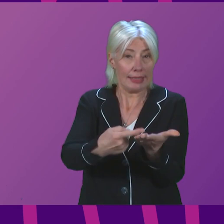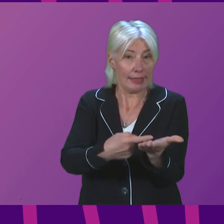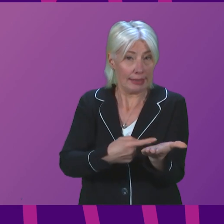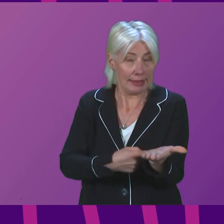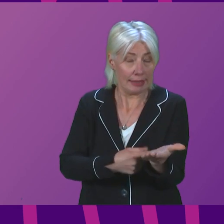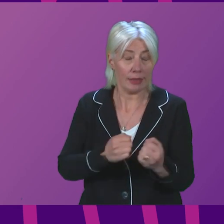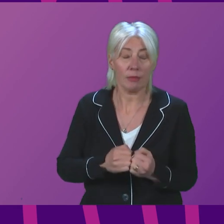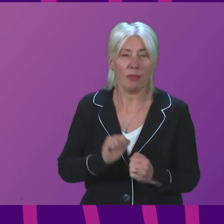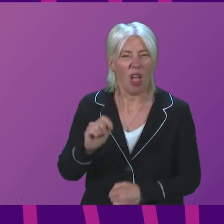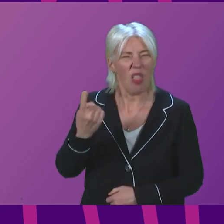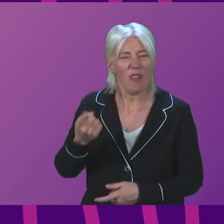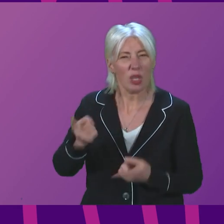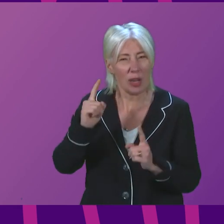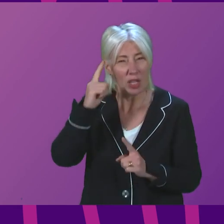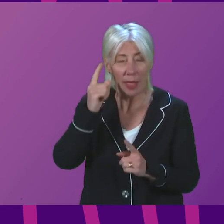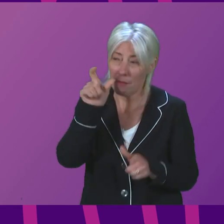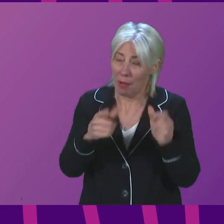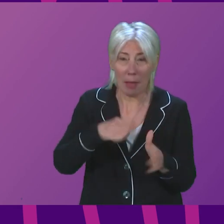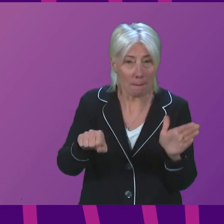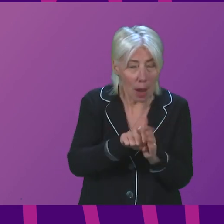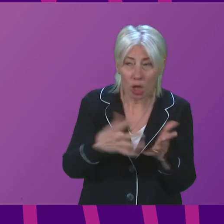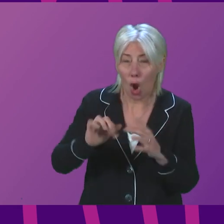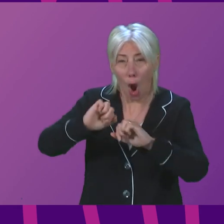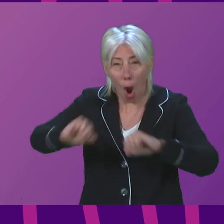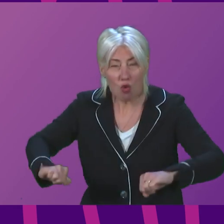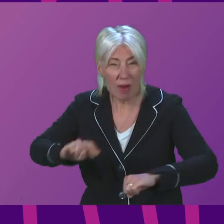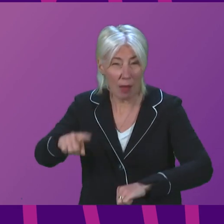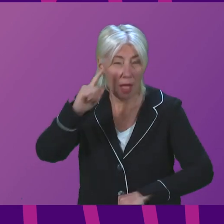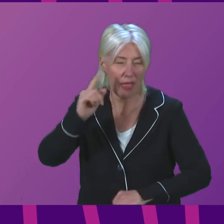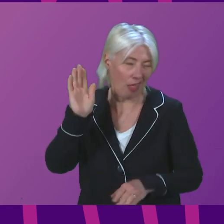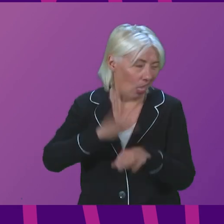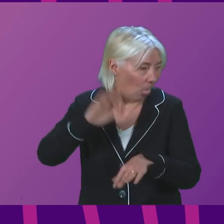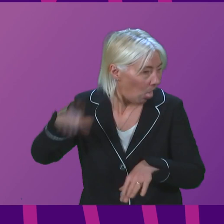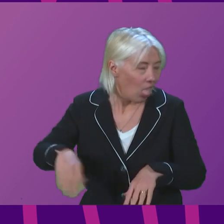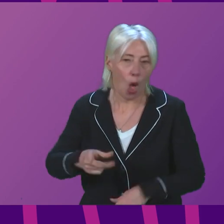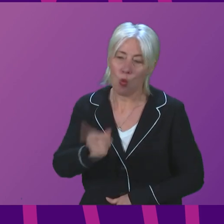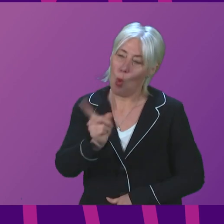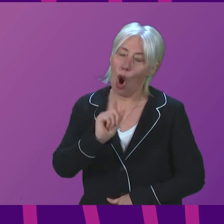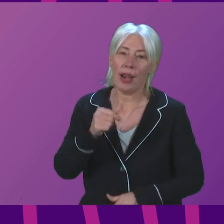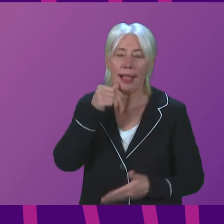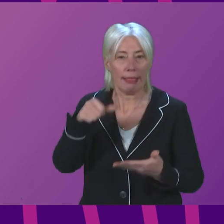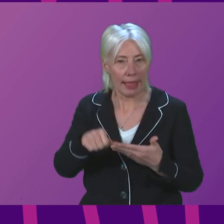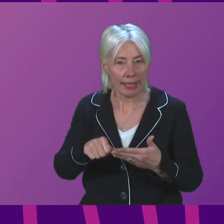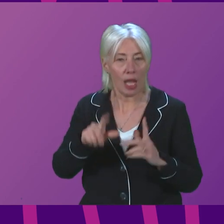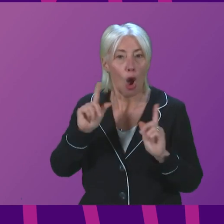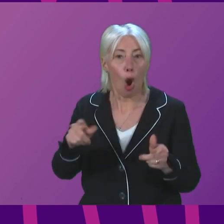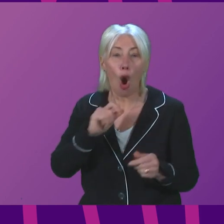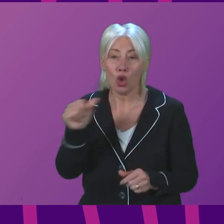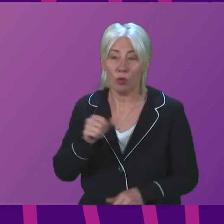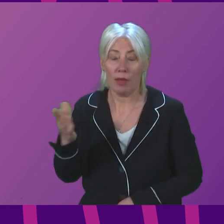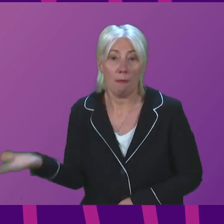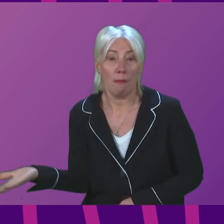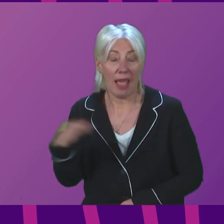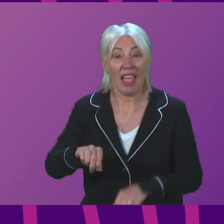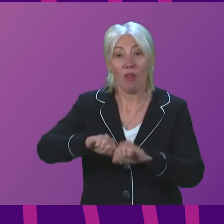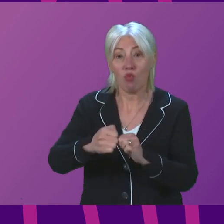First Minister seriously think murderers and rapists will care about a warning letter, or will she back our plans to recall lifers who breach